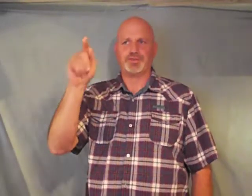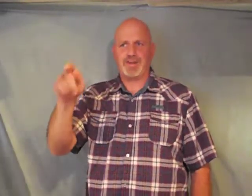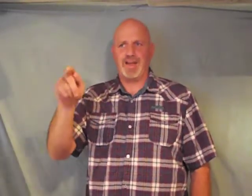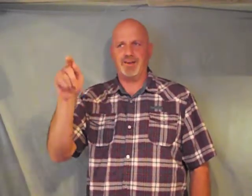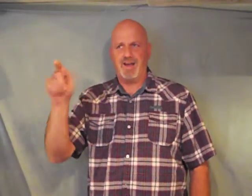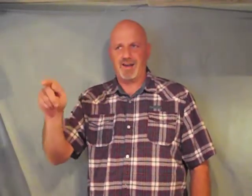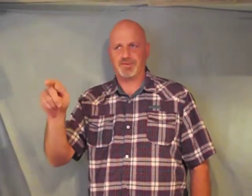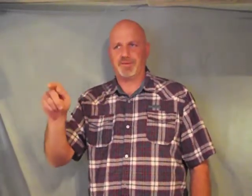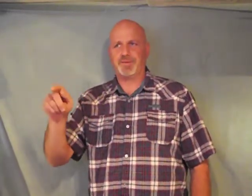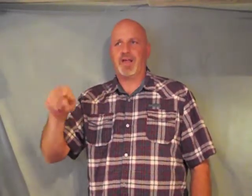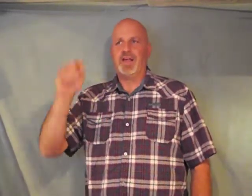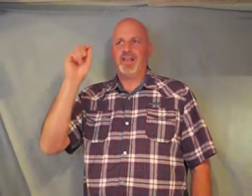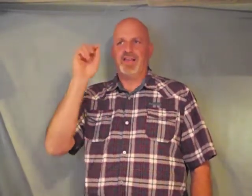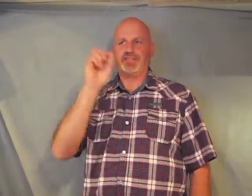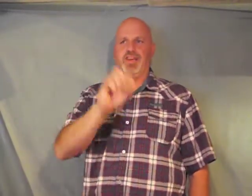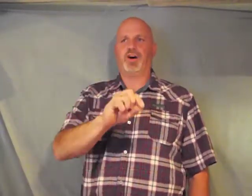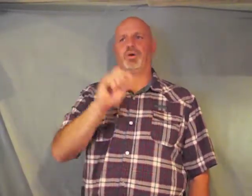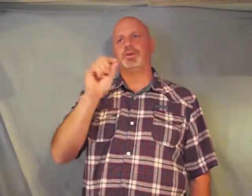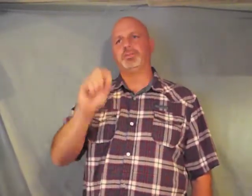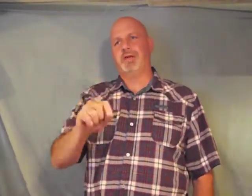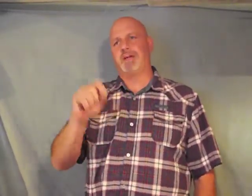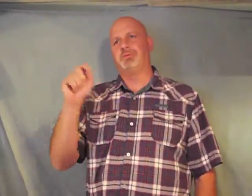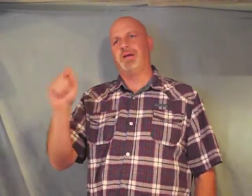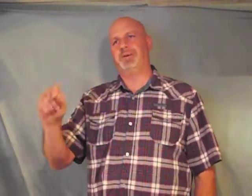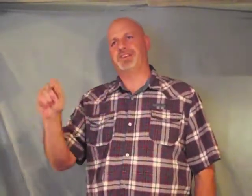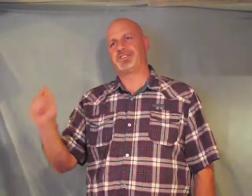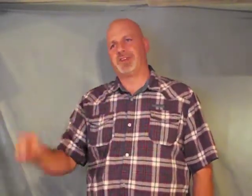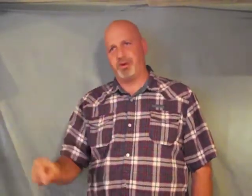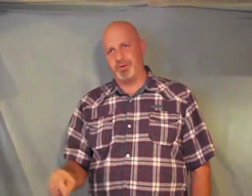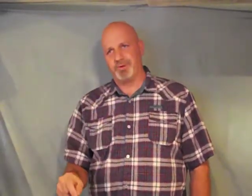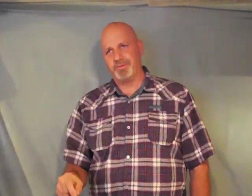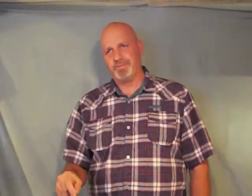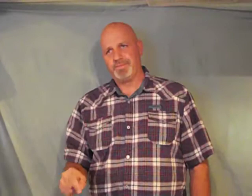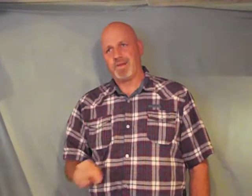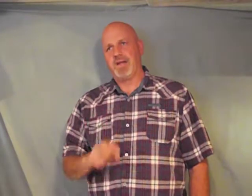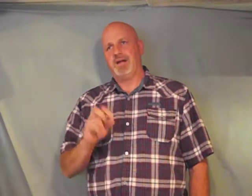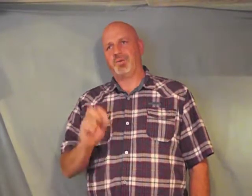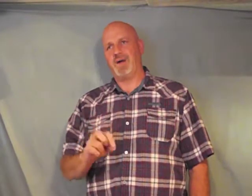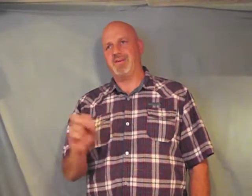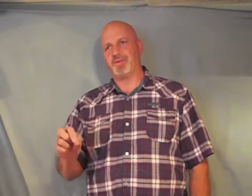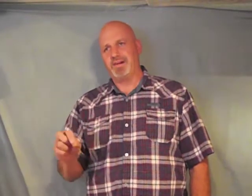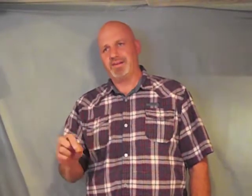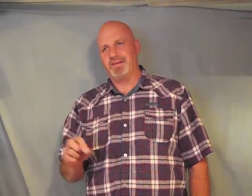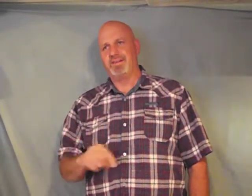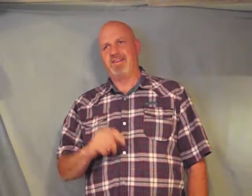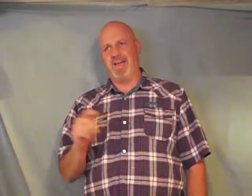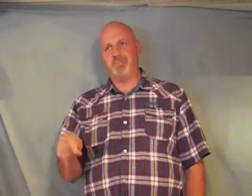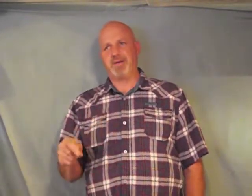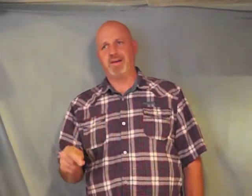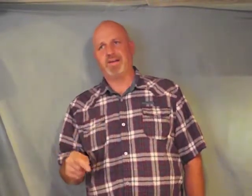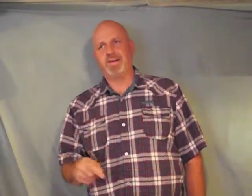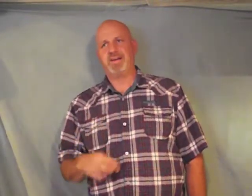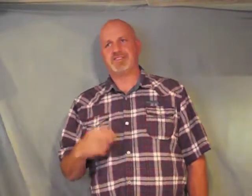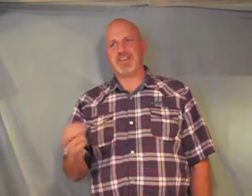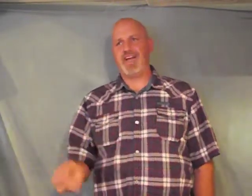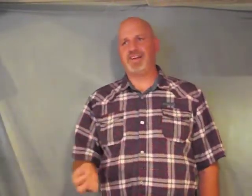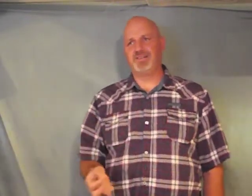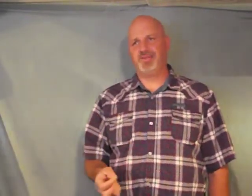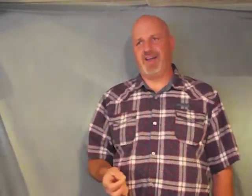sound doctrine that the older the may sober reverent temperate sound in faith